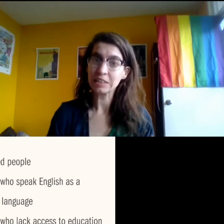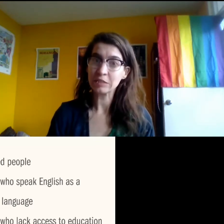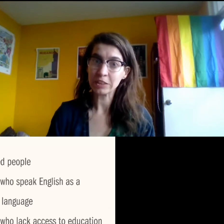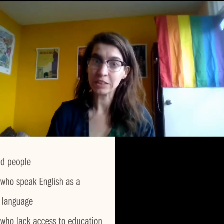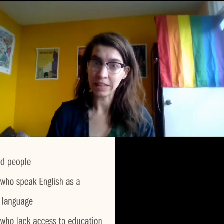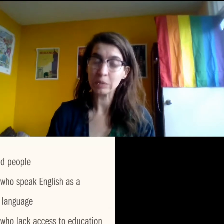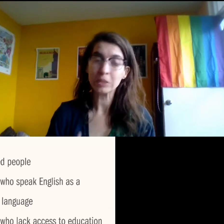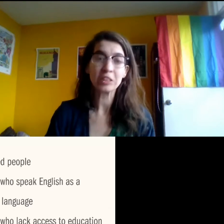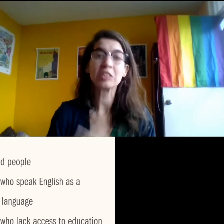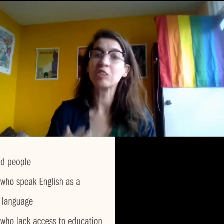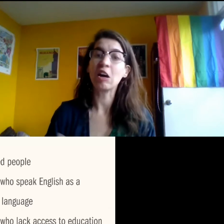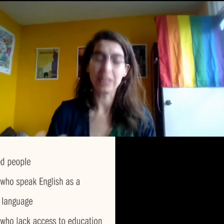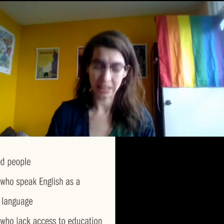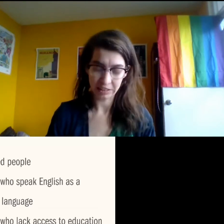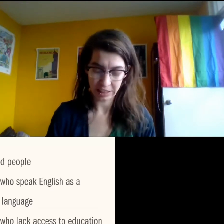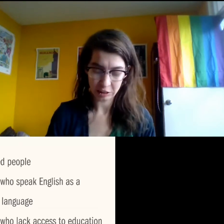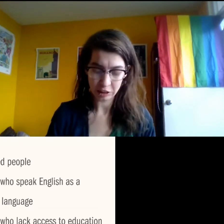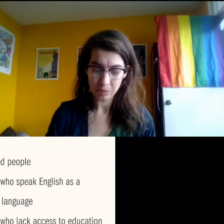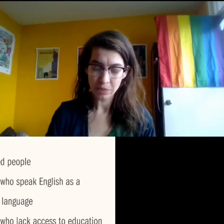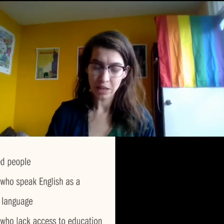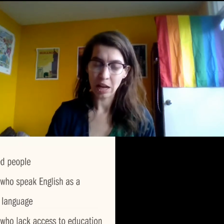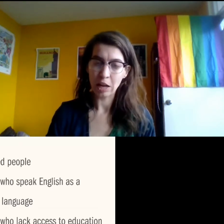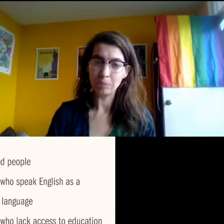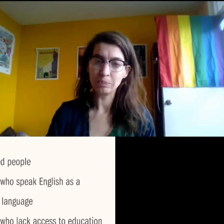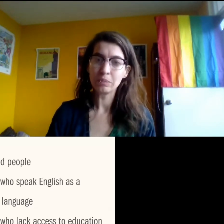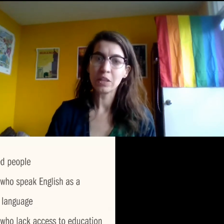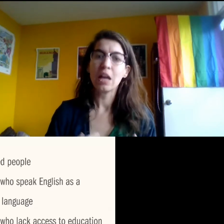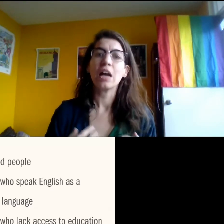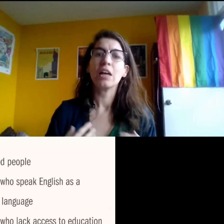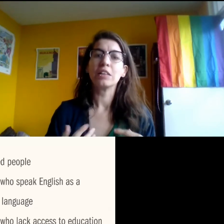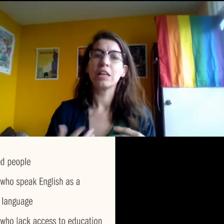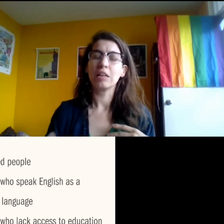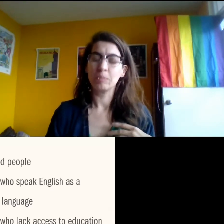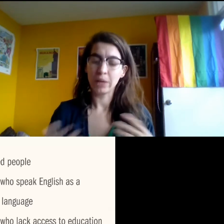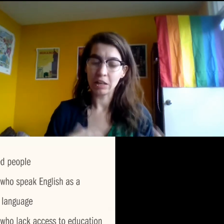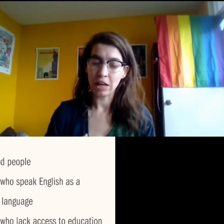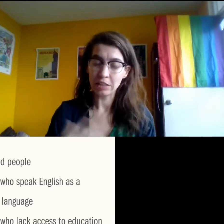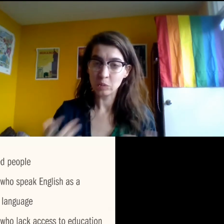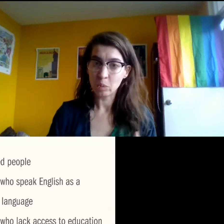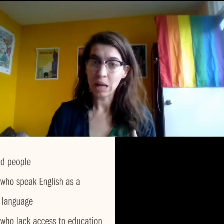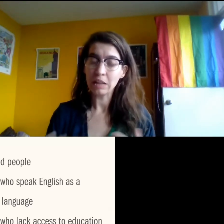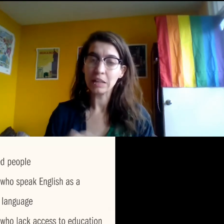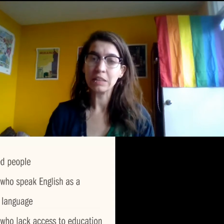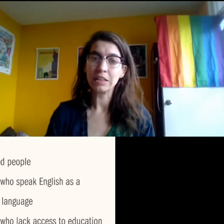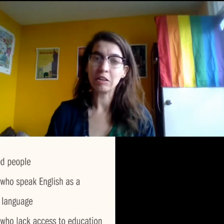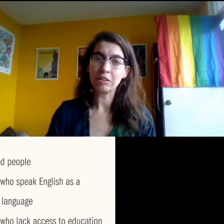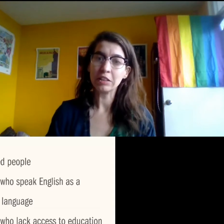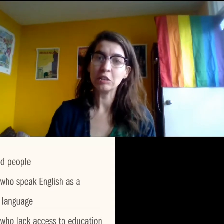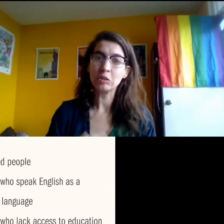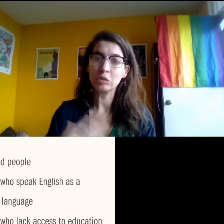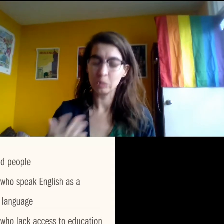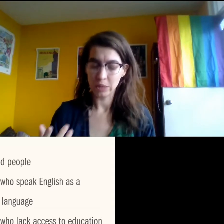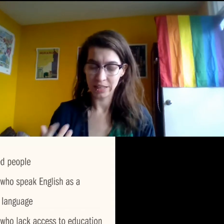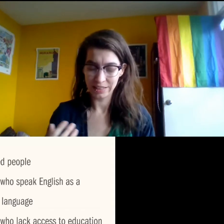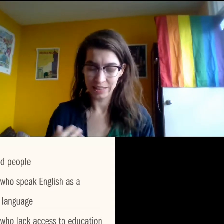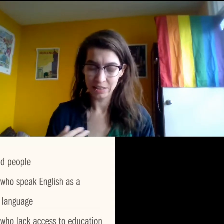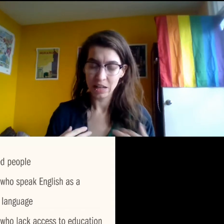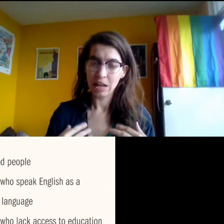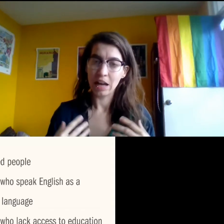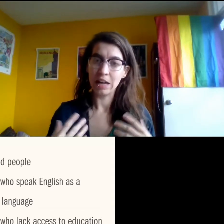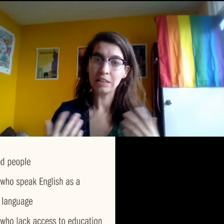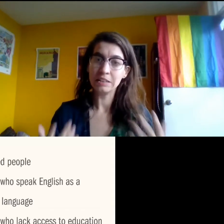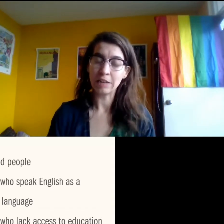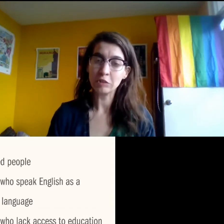ASL as a first language, it's not English. Um, but as well, there are issues with,